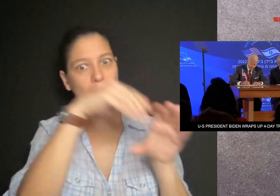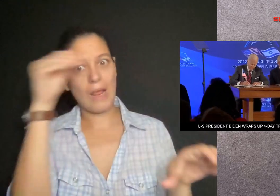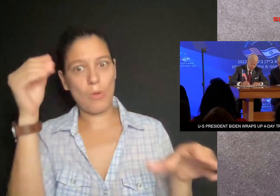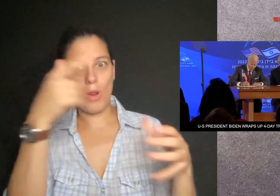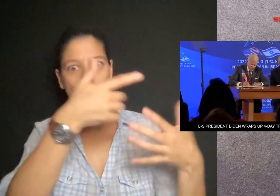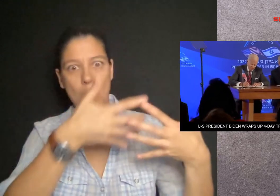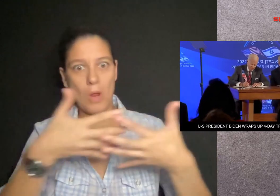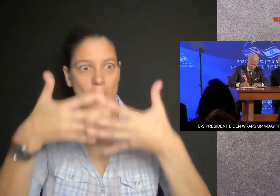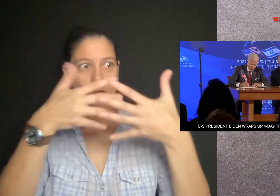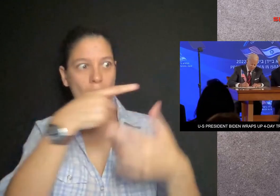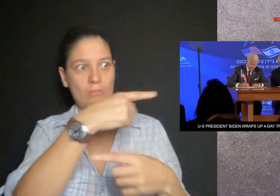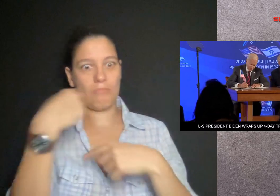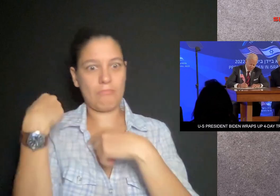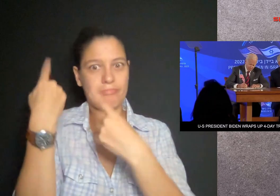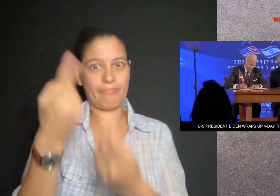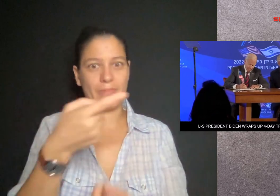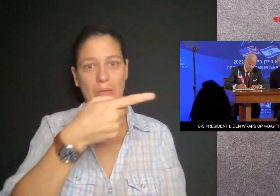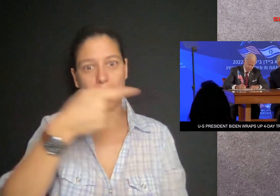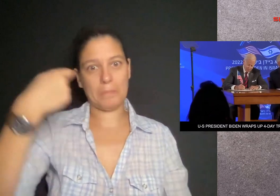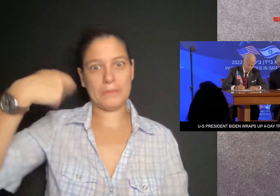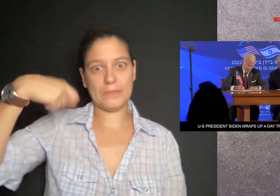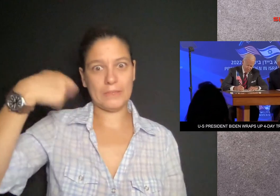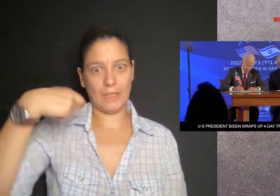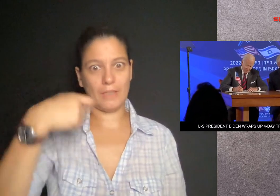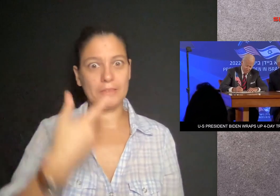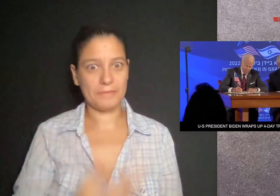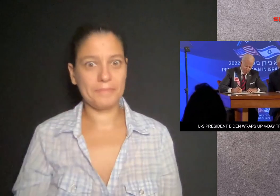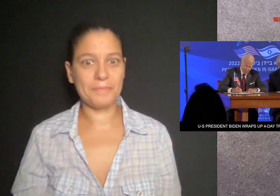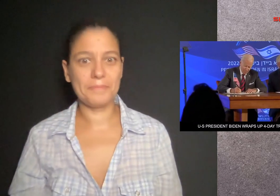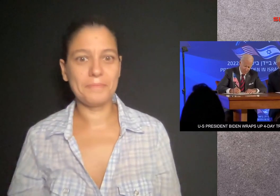It is his first overseas trip since he became president.